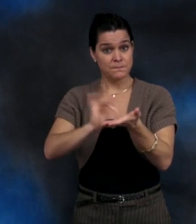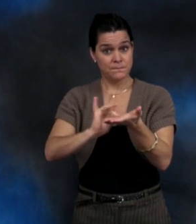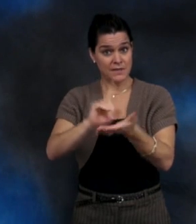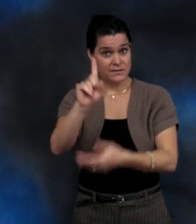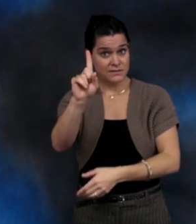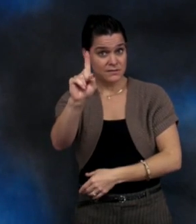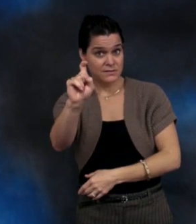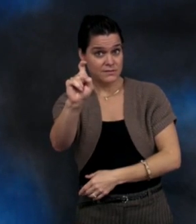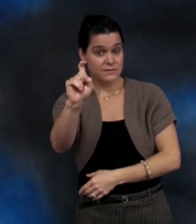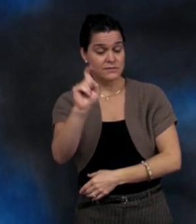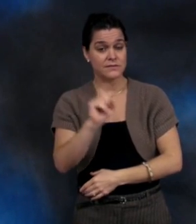medications?